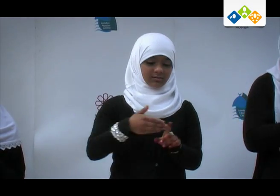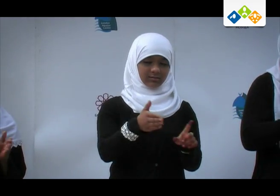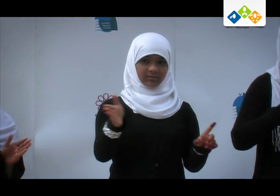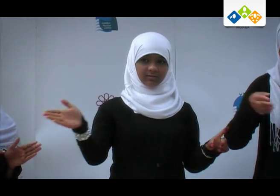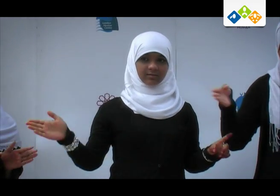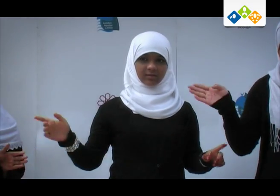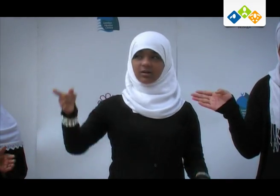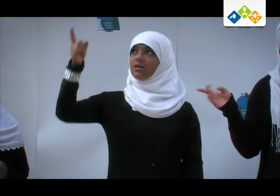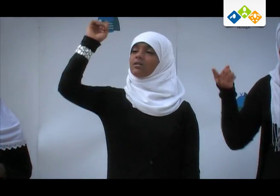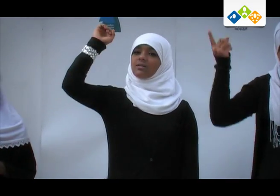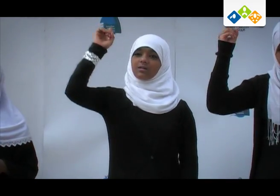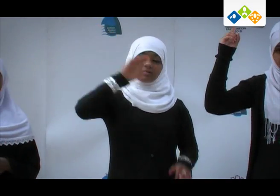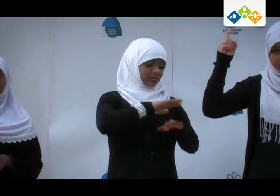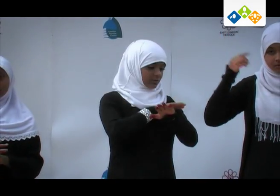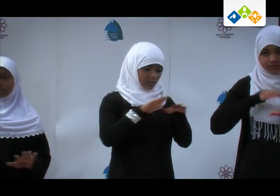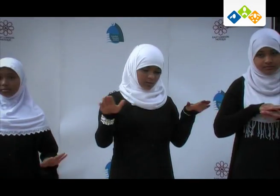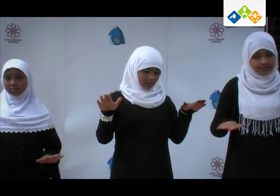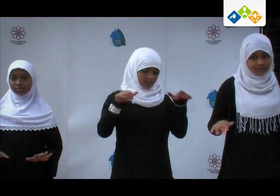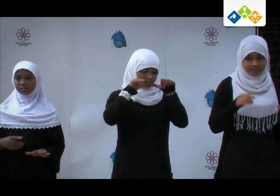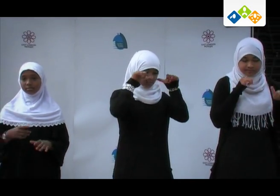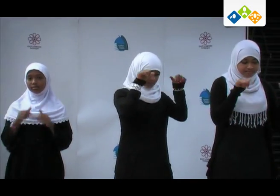Thank you very much.